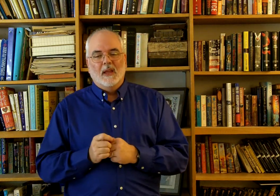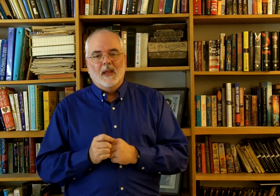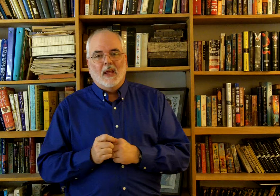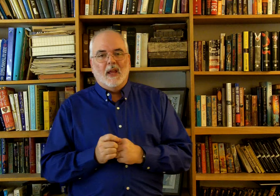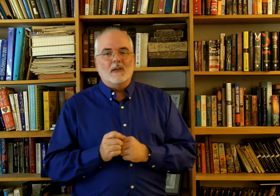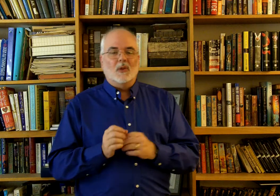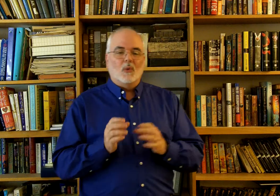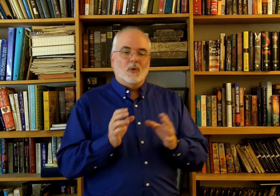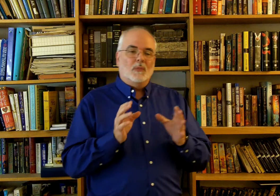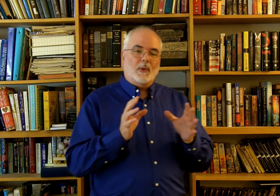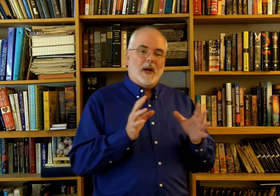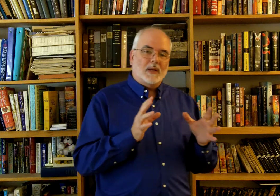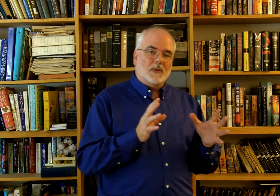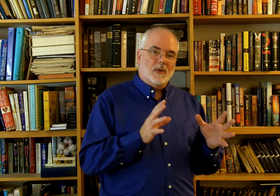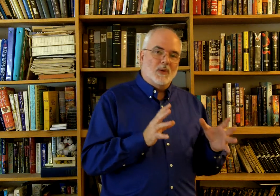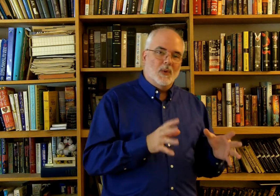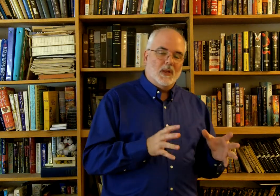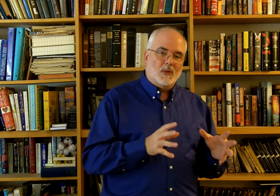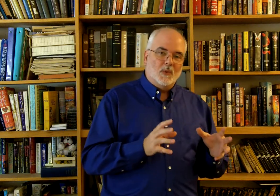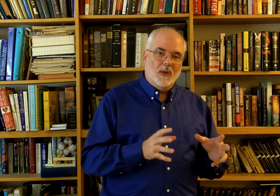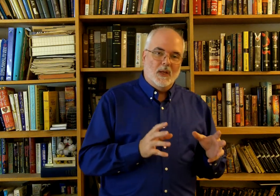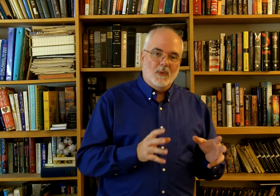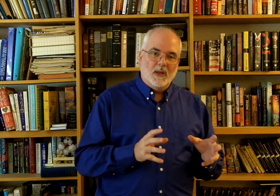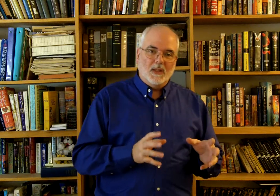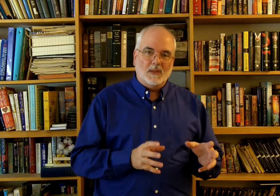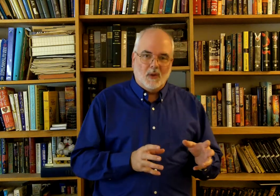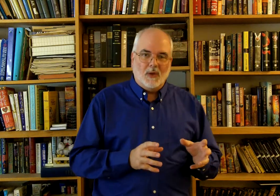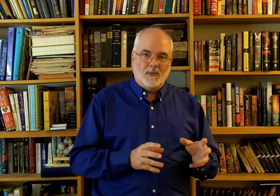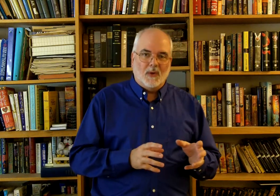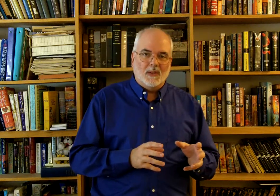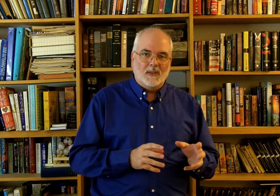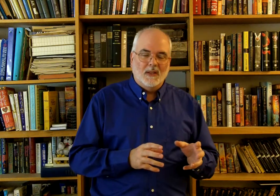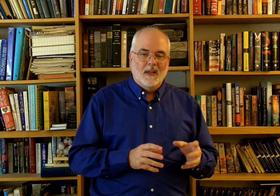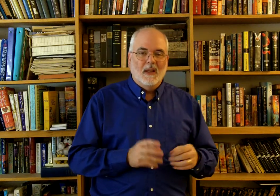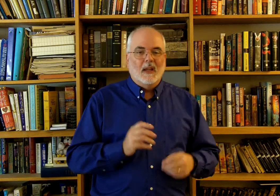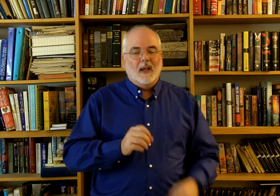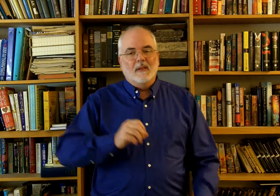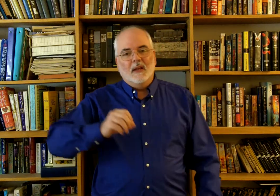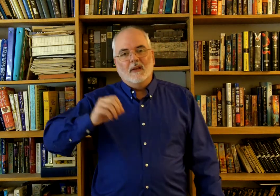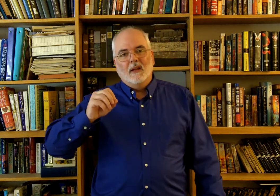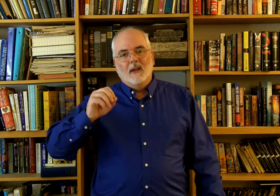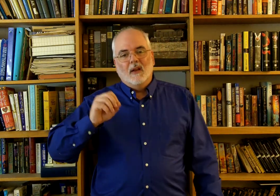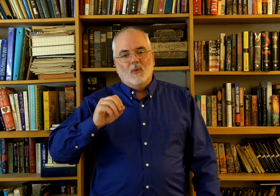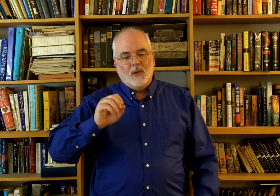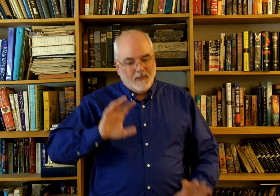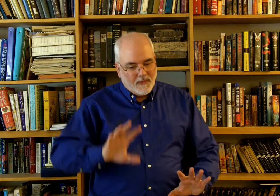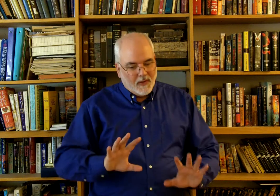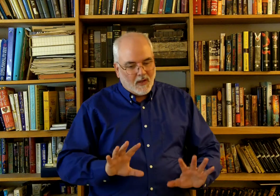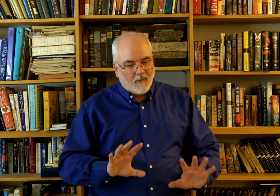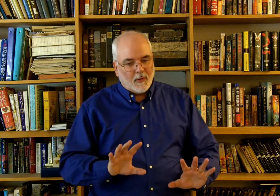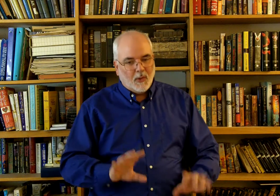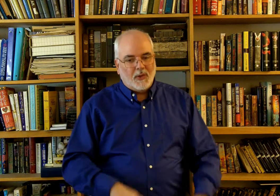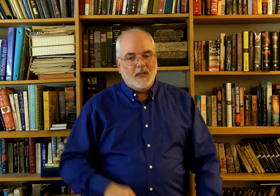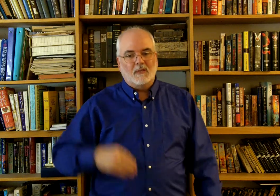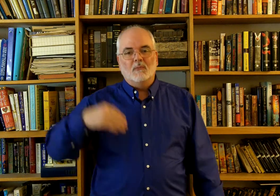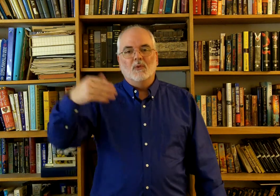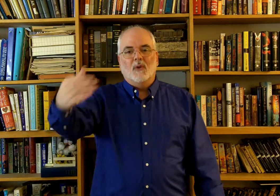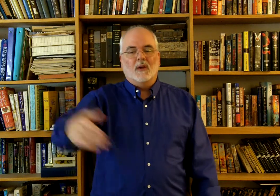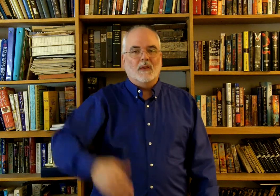And so you practice with doing this really, really slowly first. And then, when you feel comfortable with this, move on to the